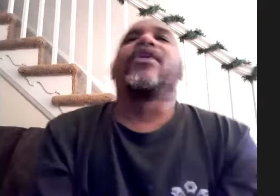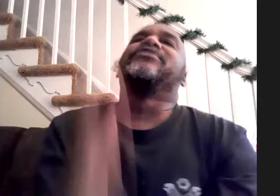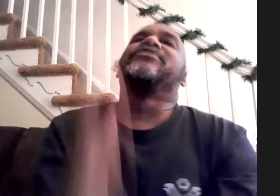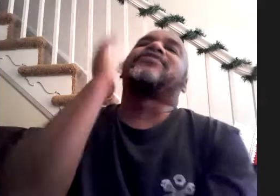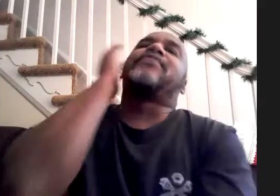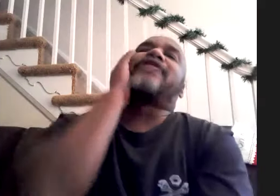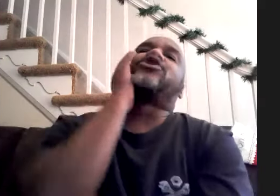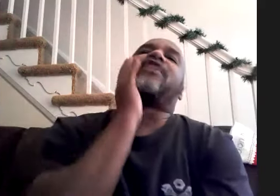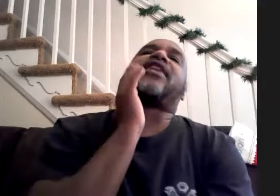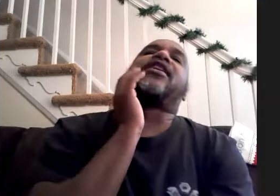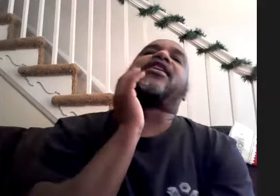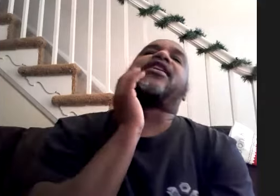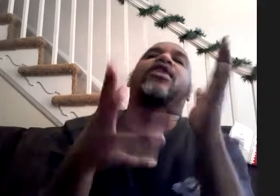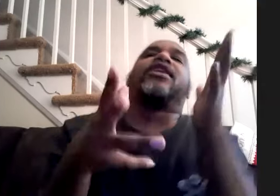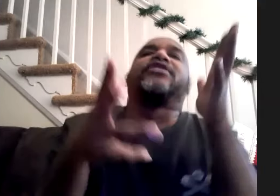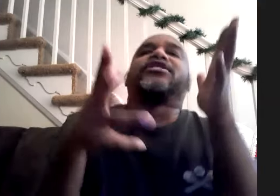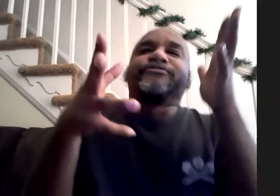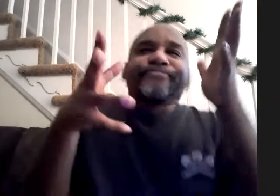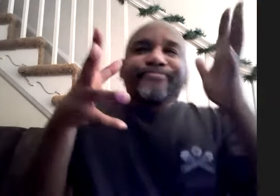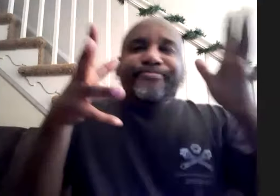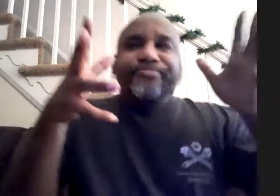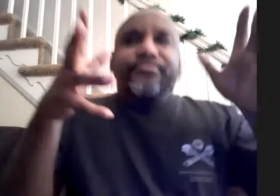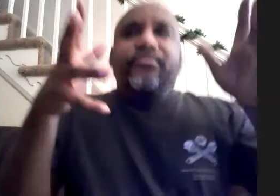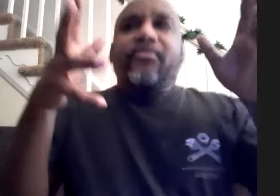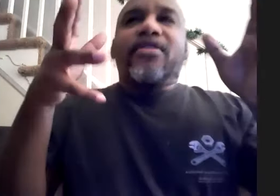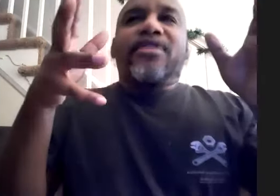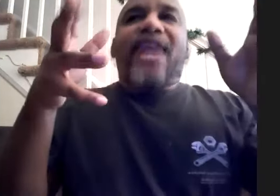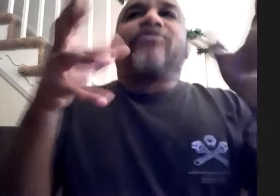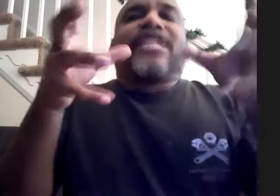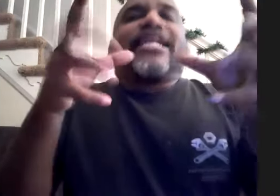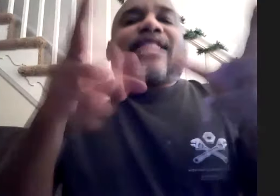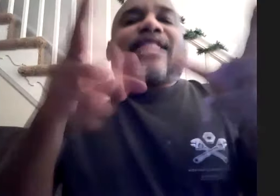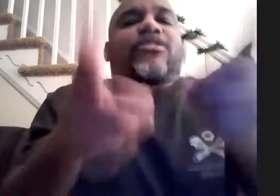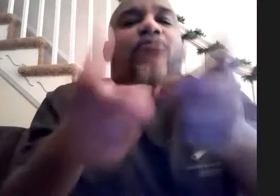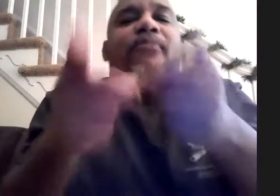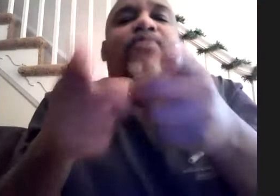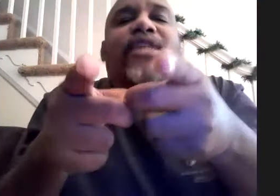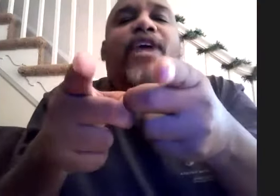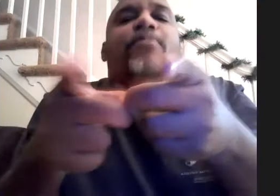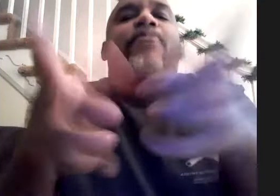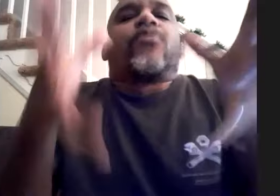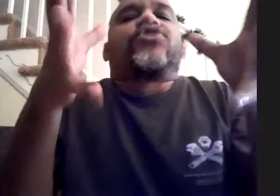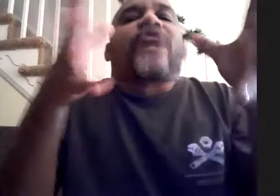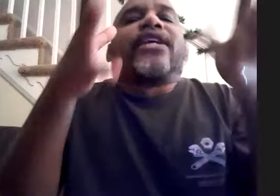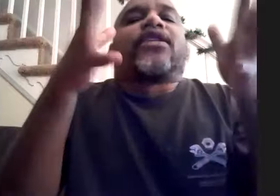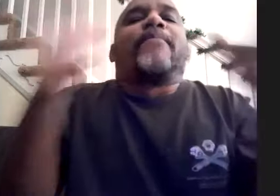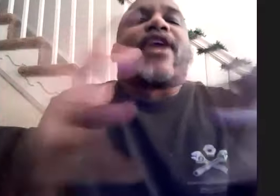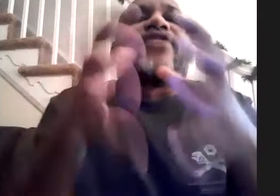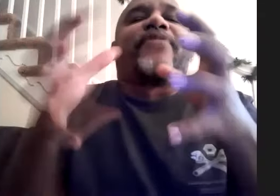i'm glad you brought that up but it was the problem was that was it that was the problem right there people were trying to compare them